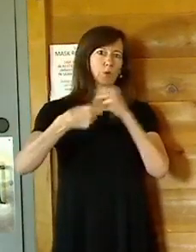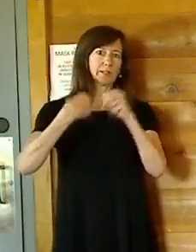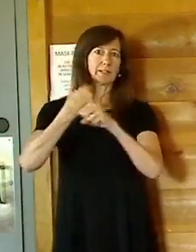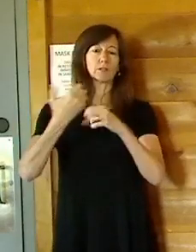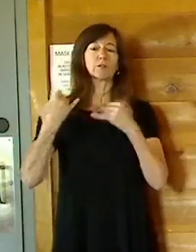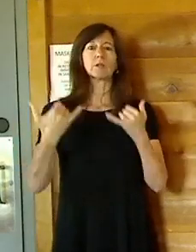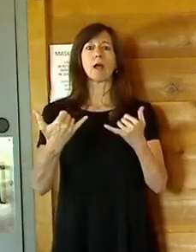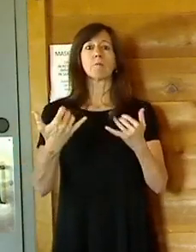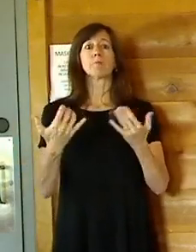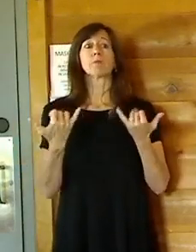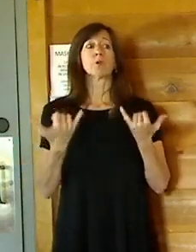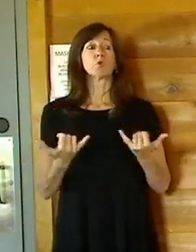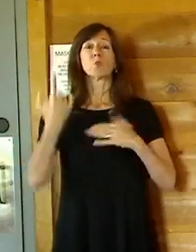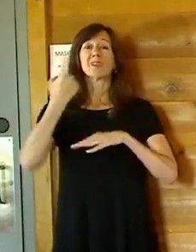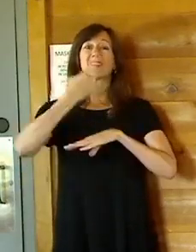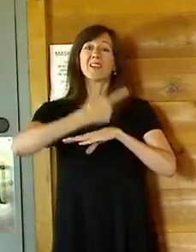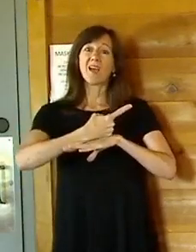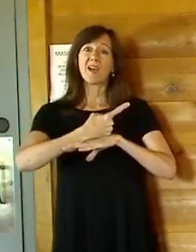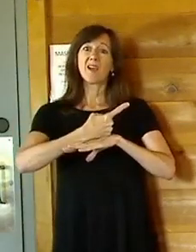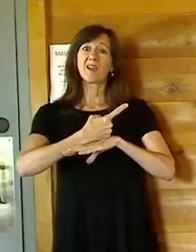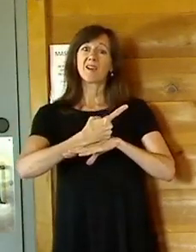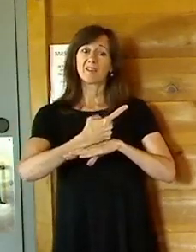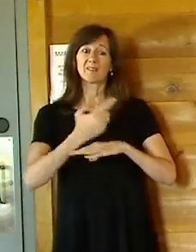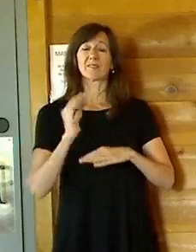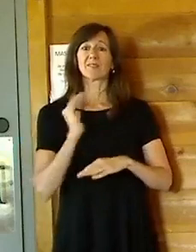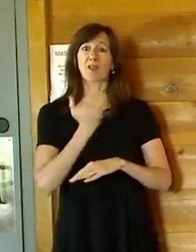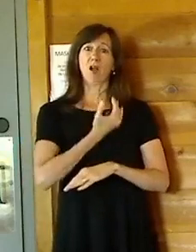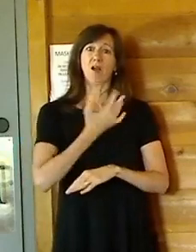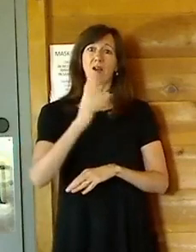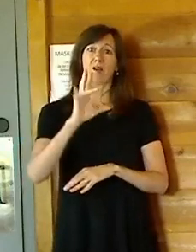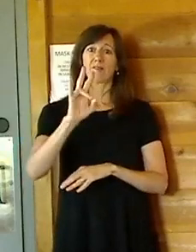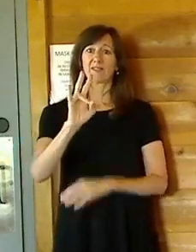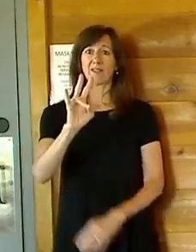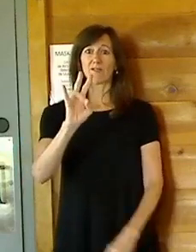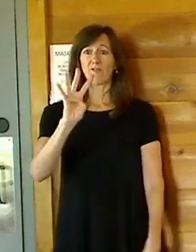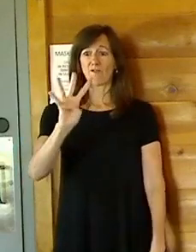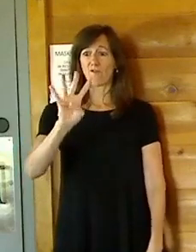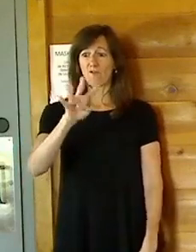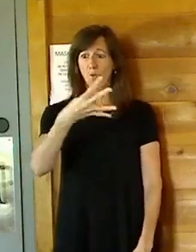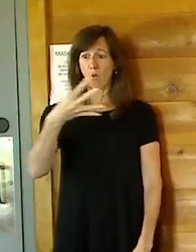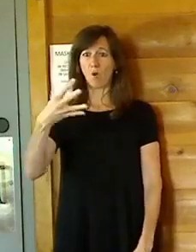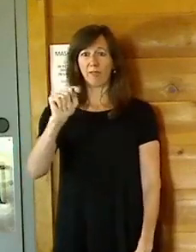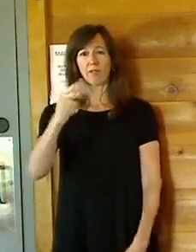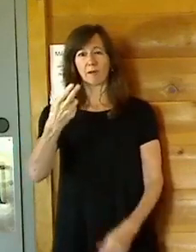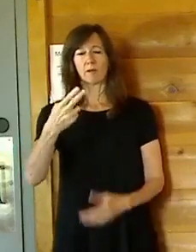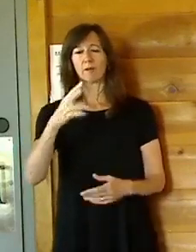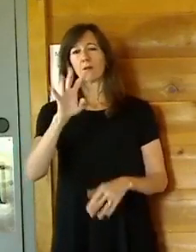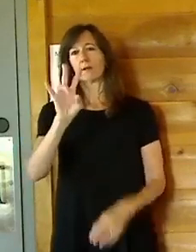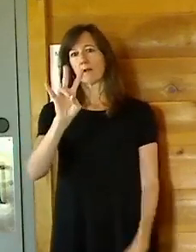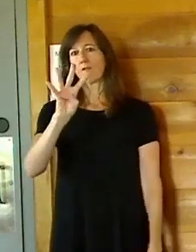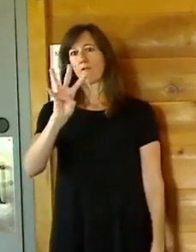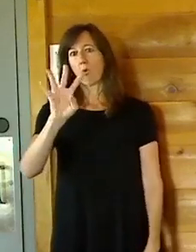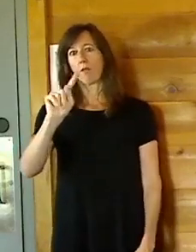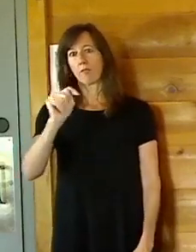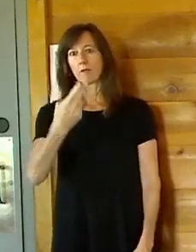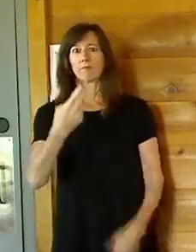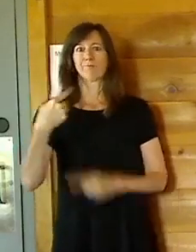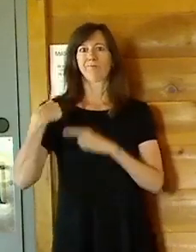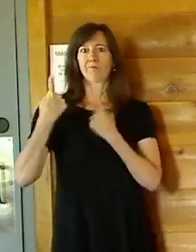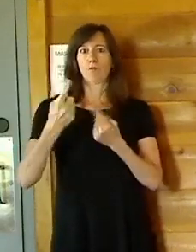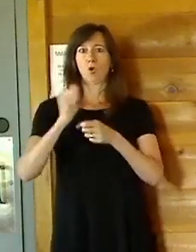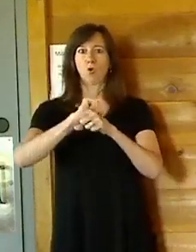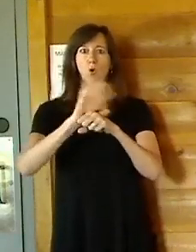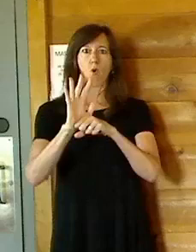74th town hall forum, COVID-19 related town hall forum since we began in March of